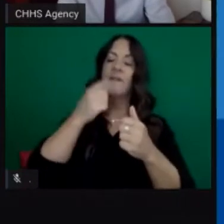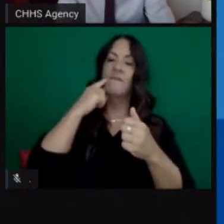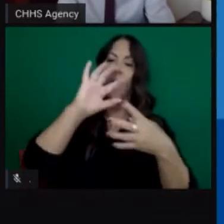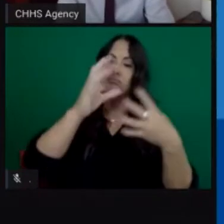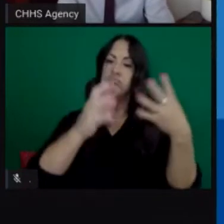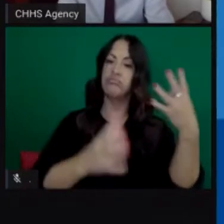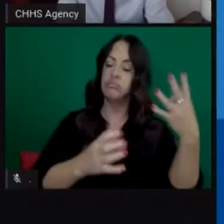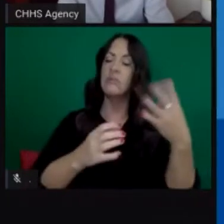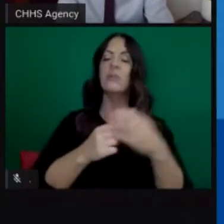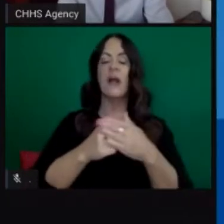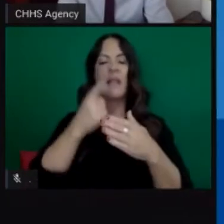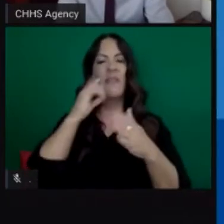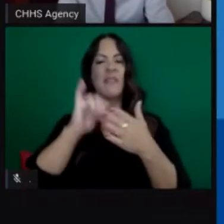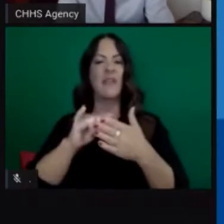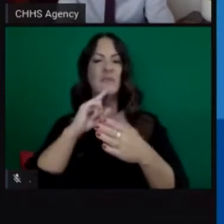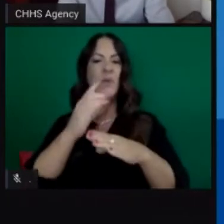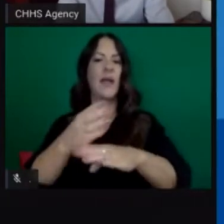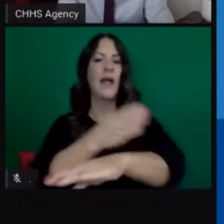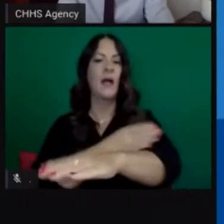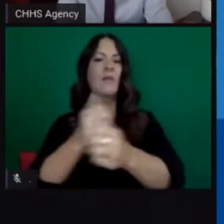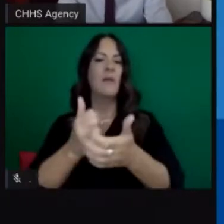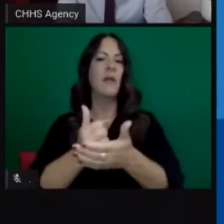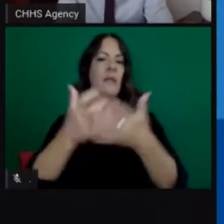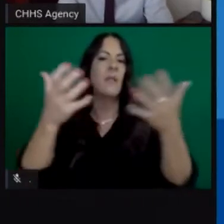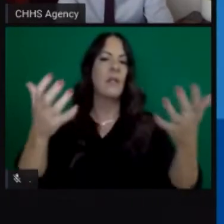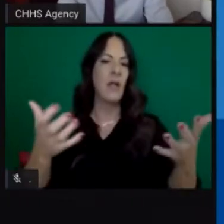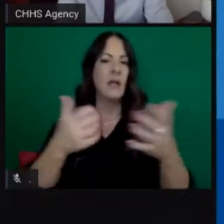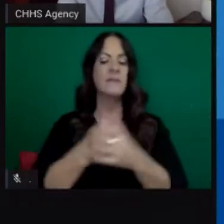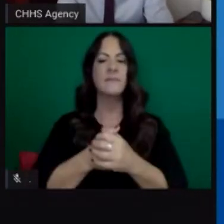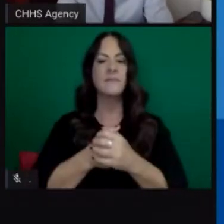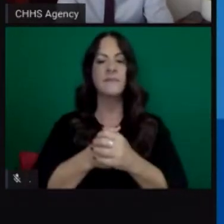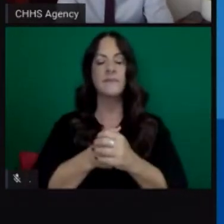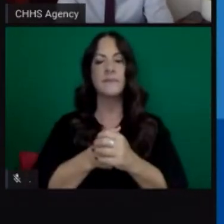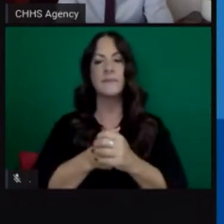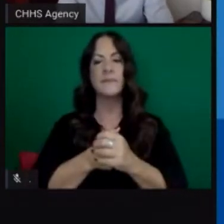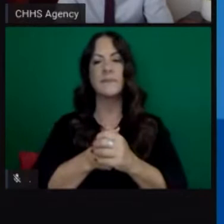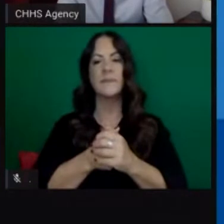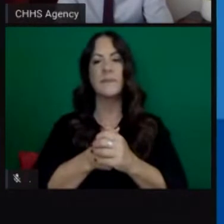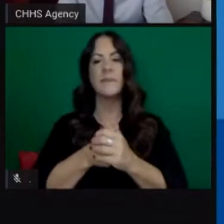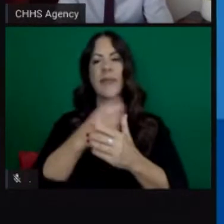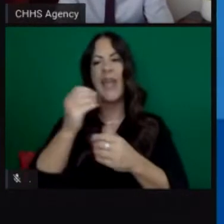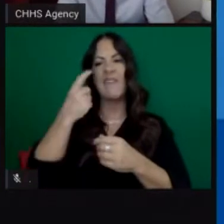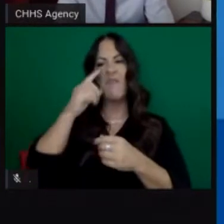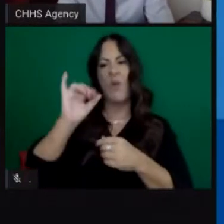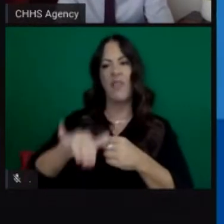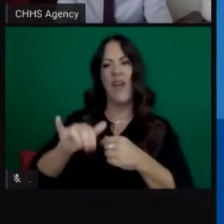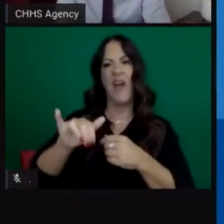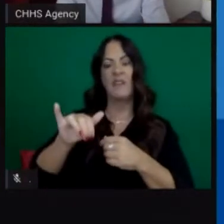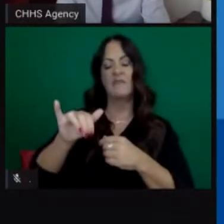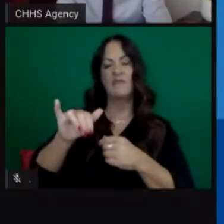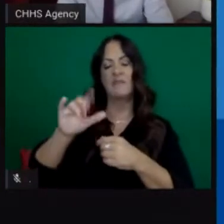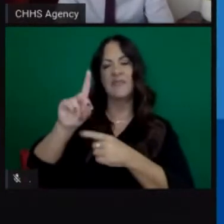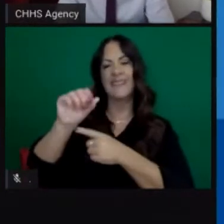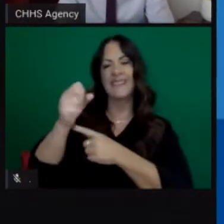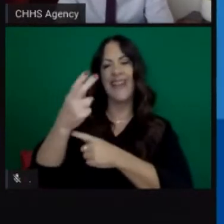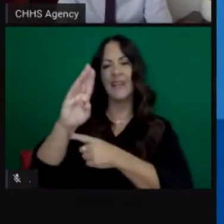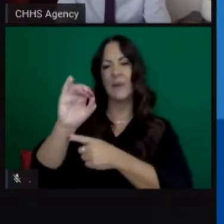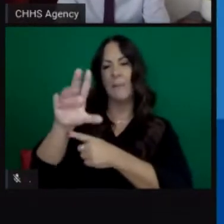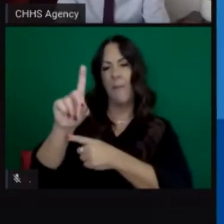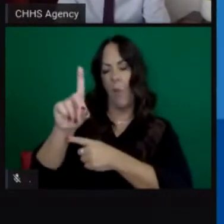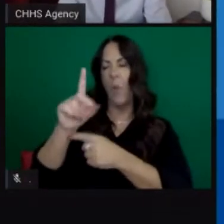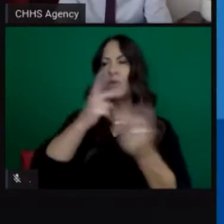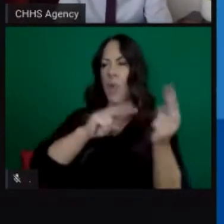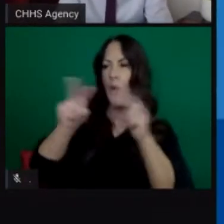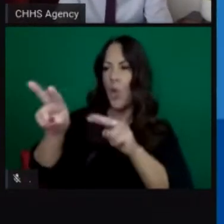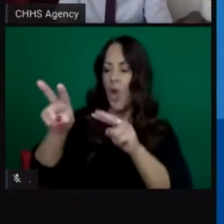a nation leading dashboard not just highlighting turnaround times and the number of tests but even getting to the level of